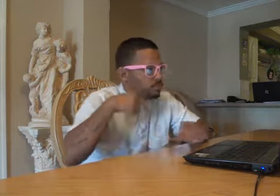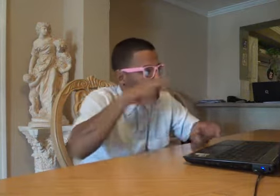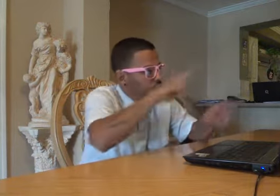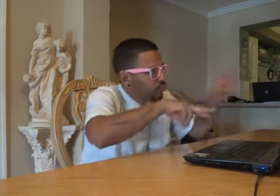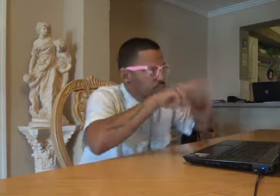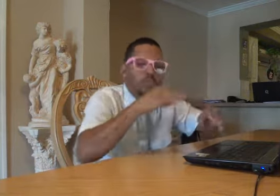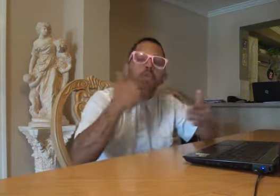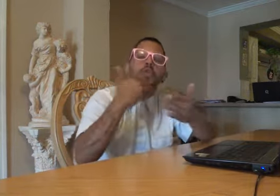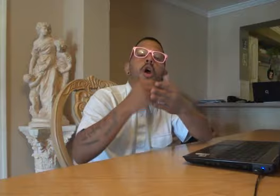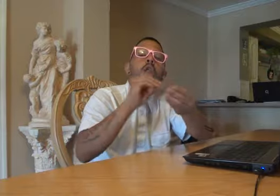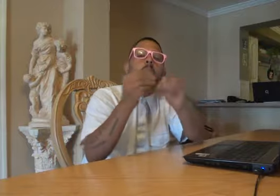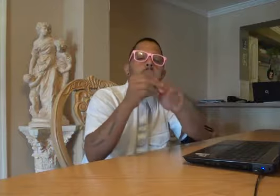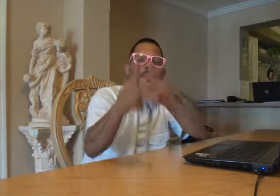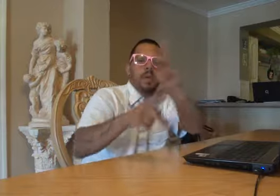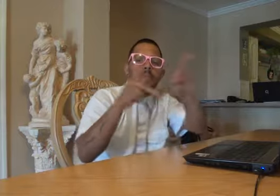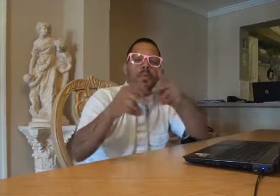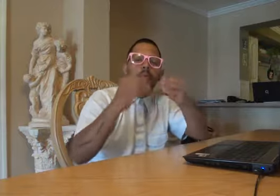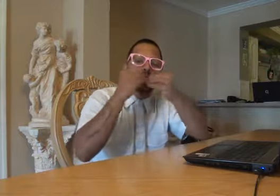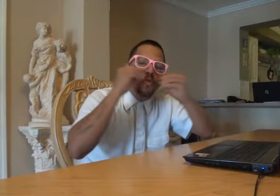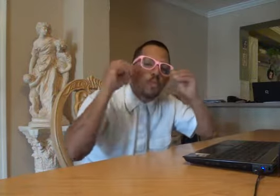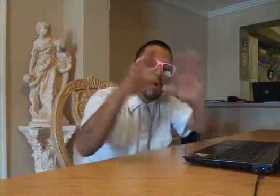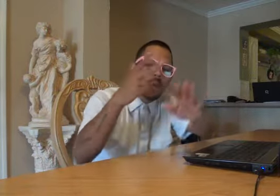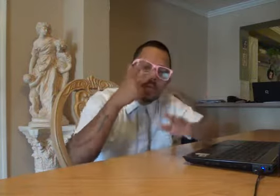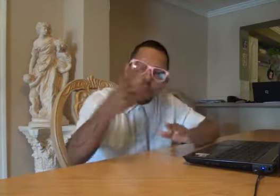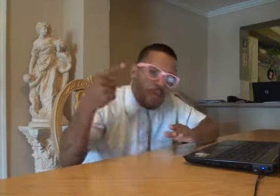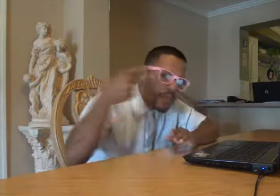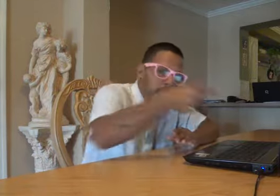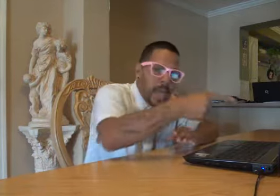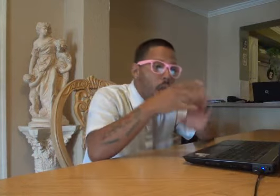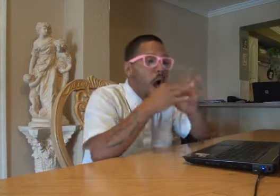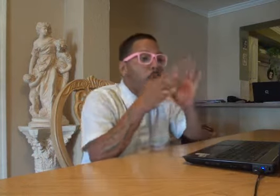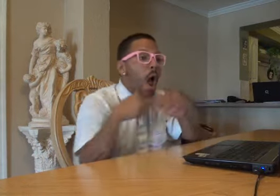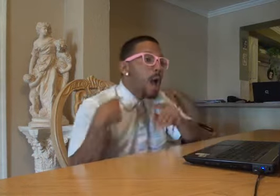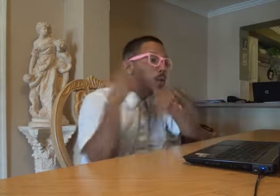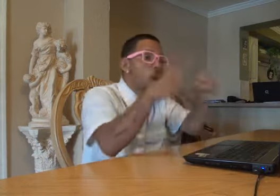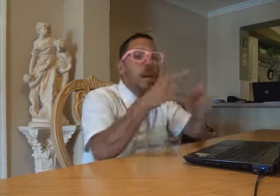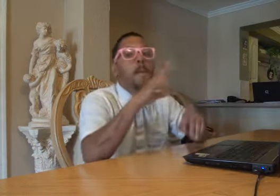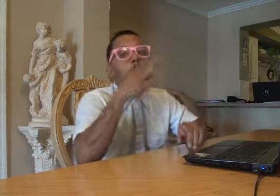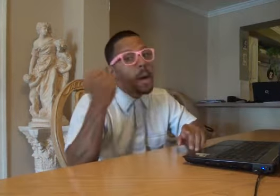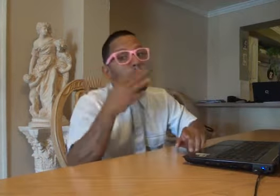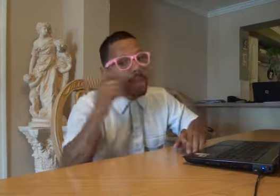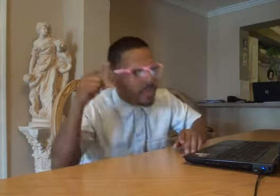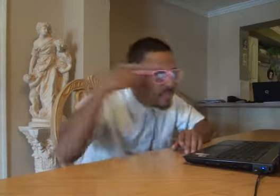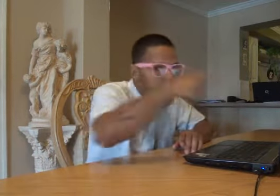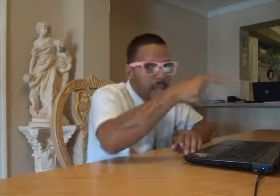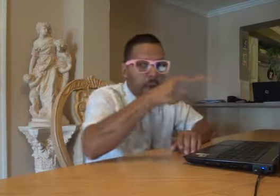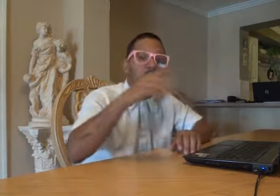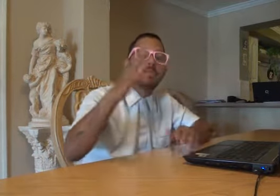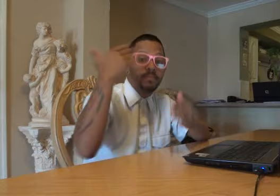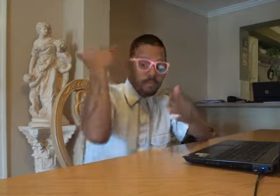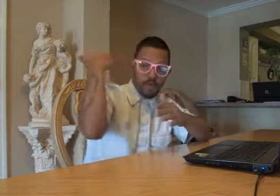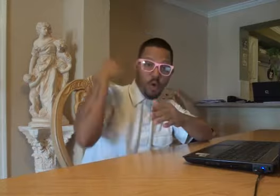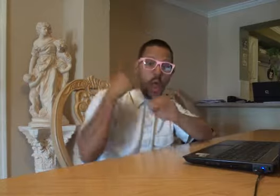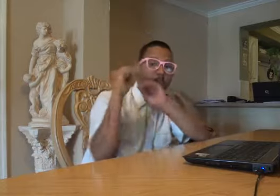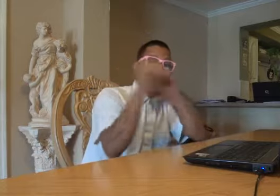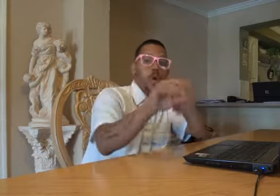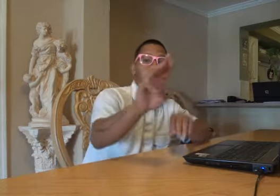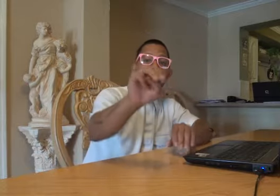There's some boxes in here too. Whoa! Who's from this? My son. Brownie.